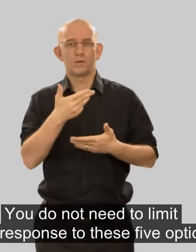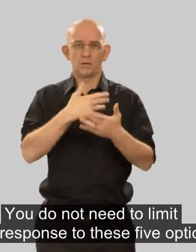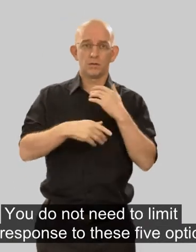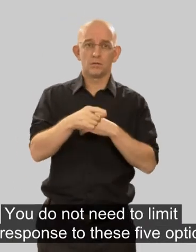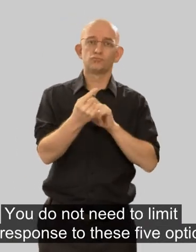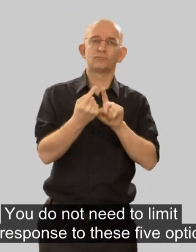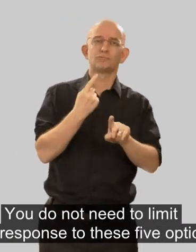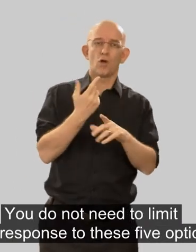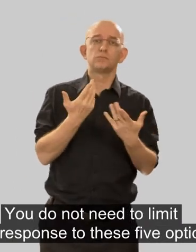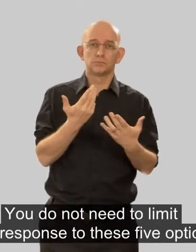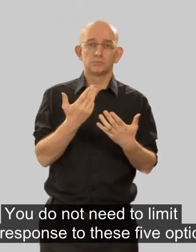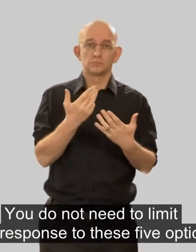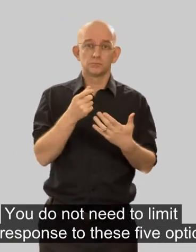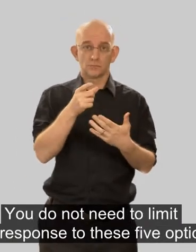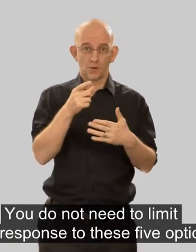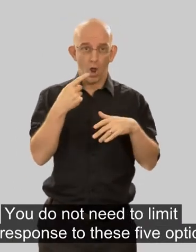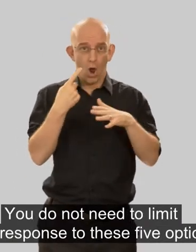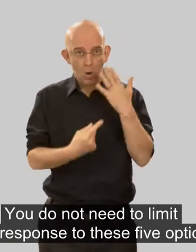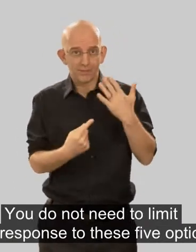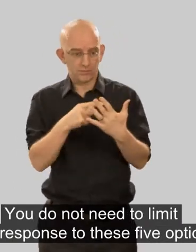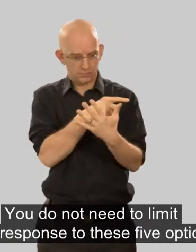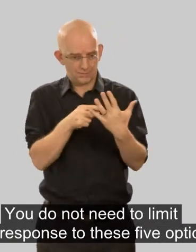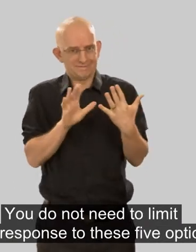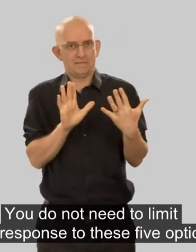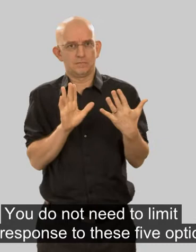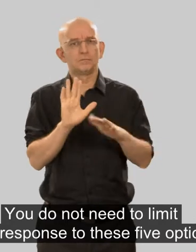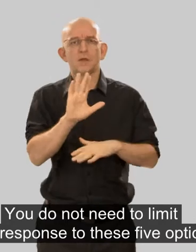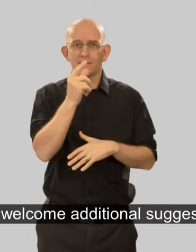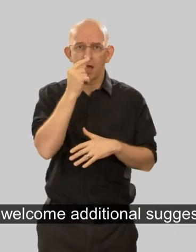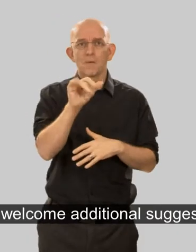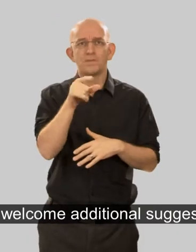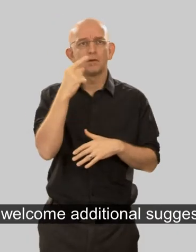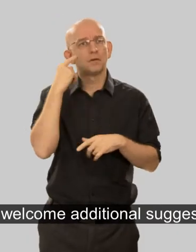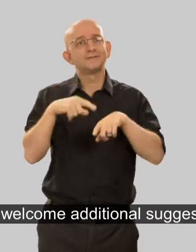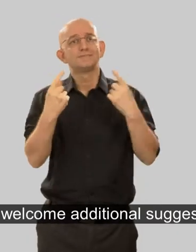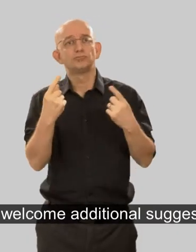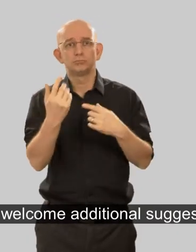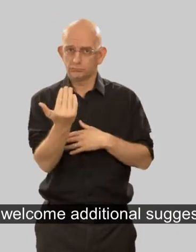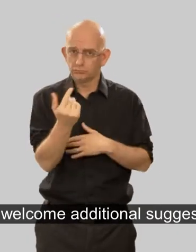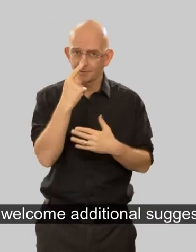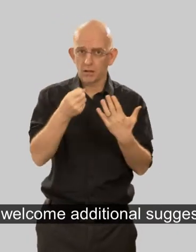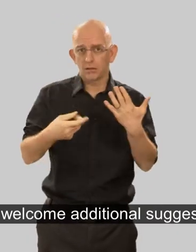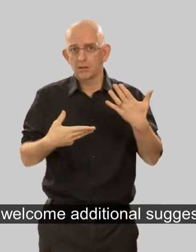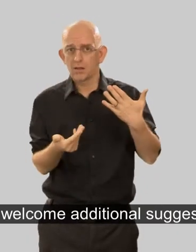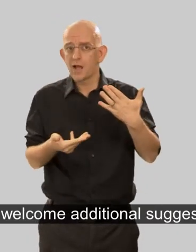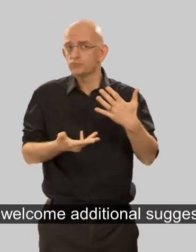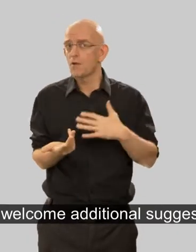You do not need to limit your response to these five options and we welcome additional